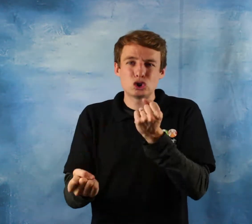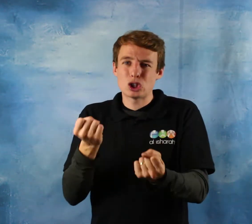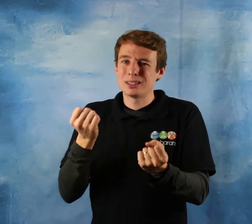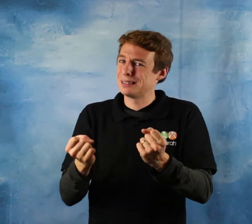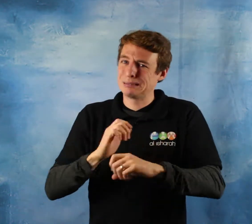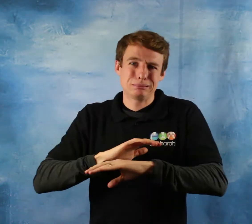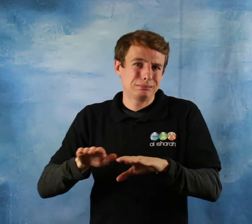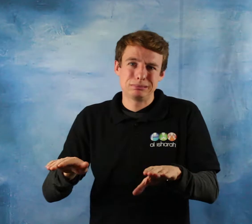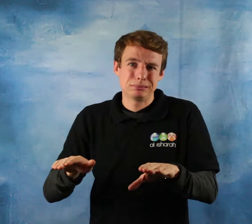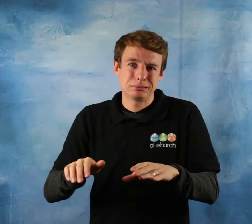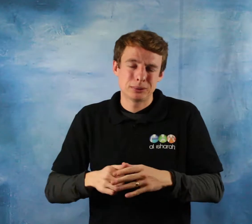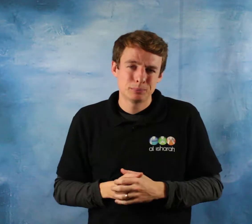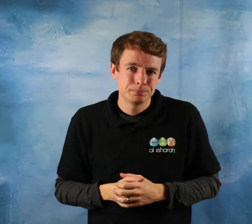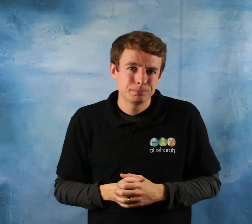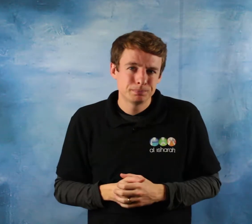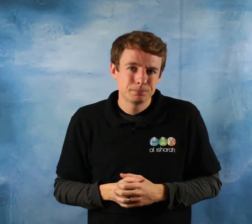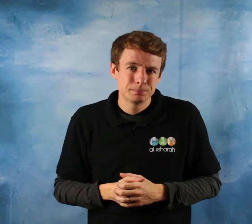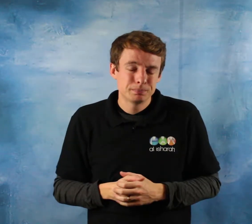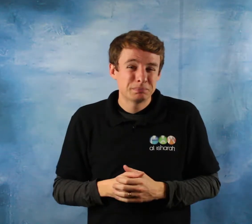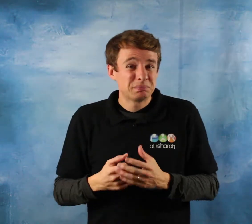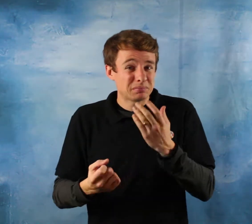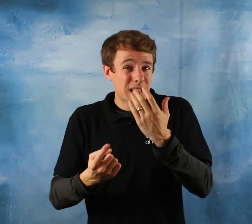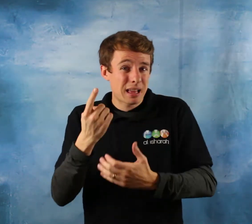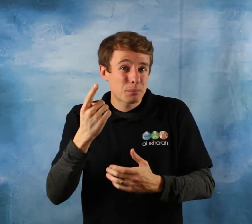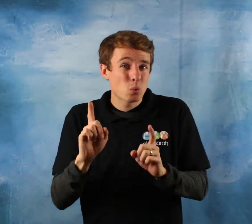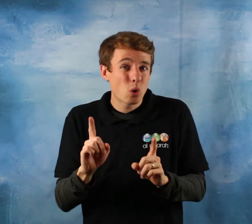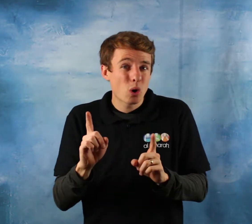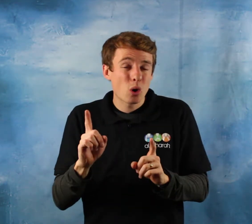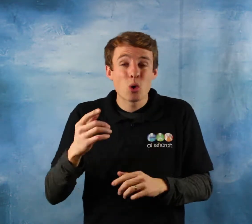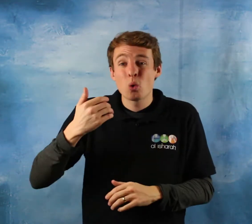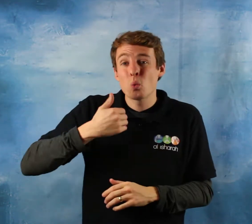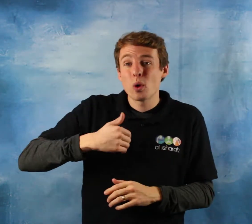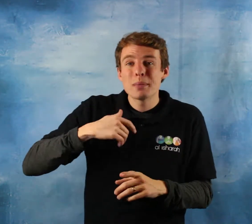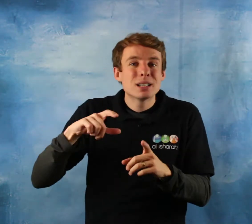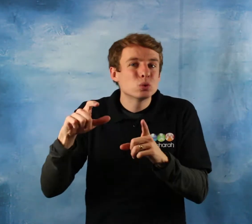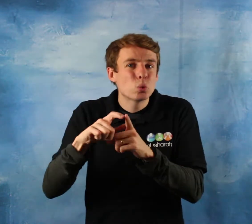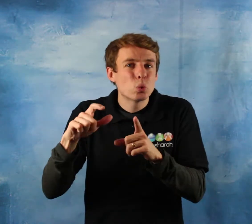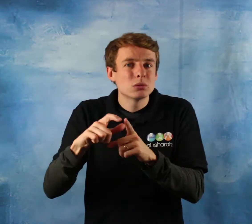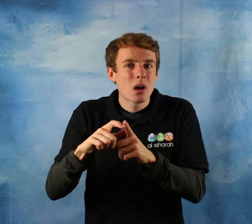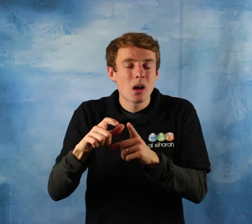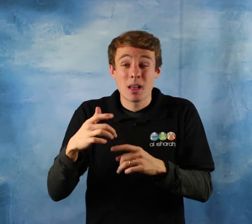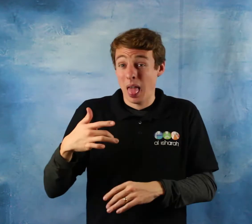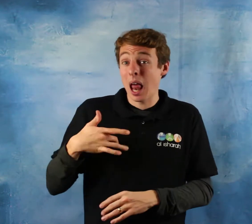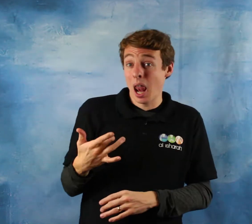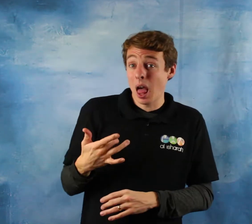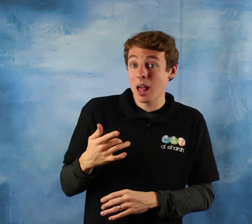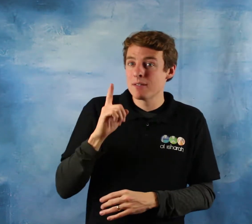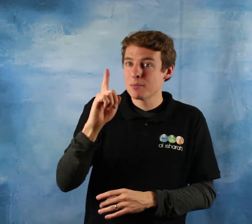alive out of fear of bad luck or fear of shame or fear of poverty or denying the woman her